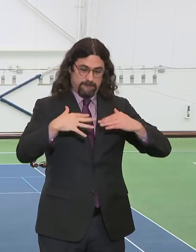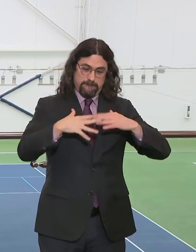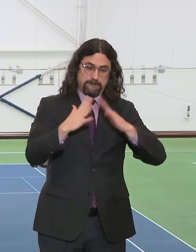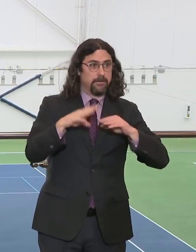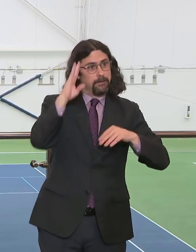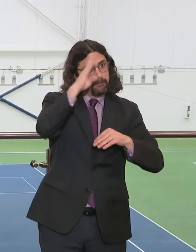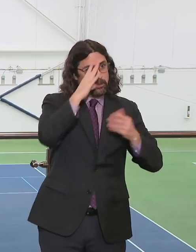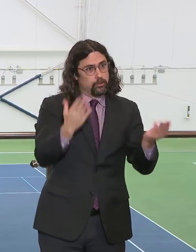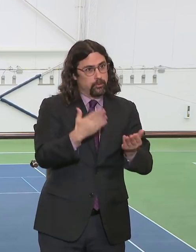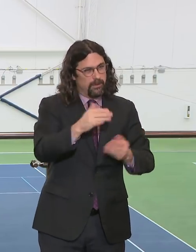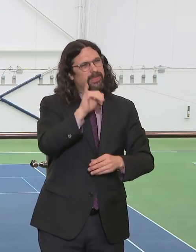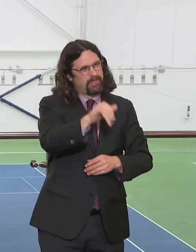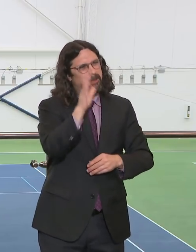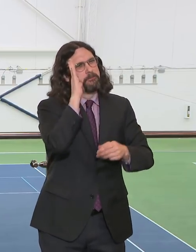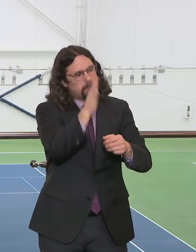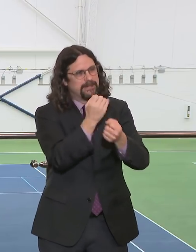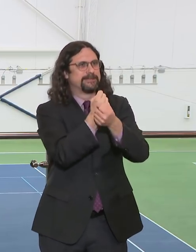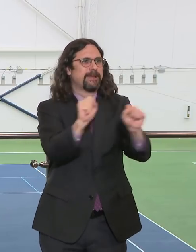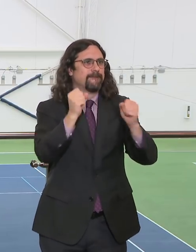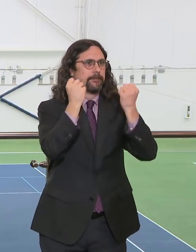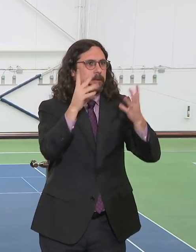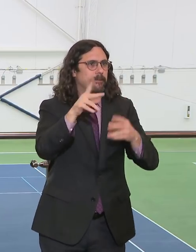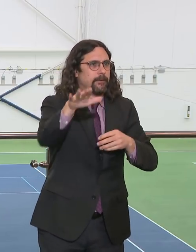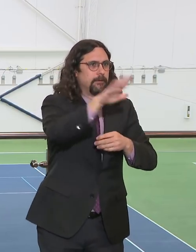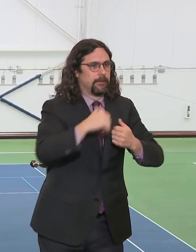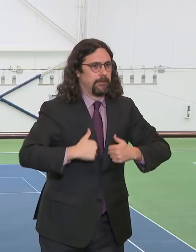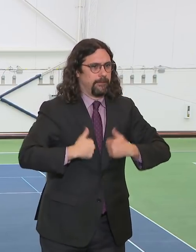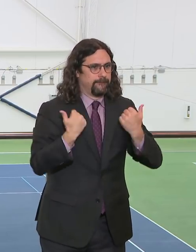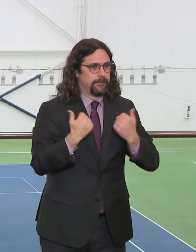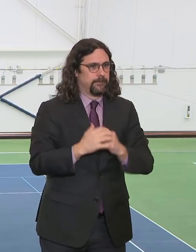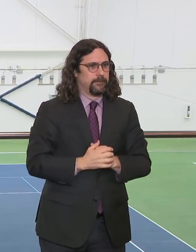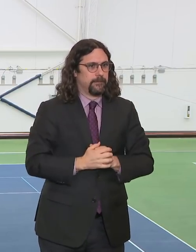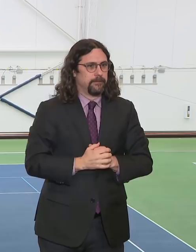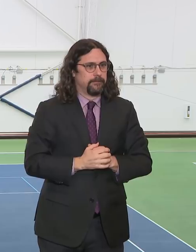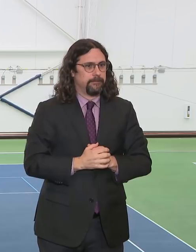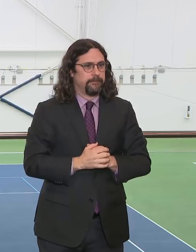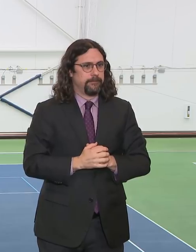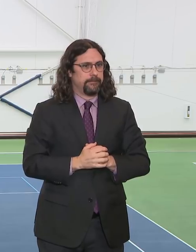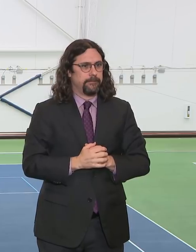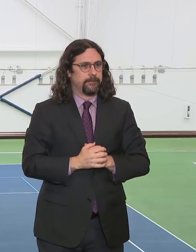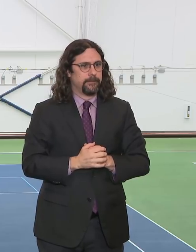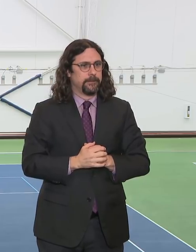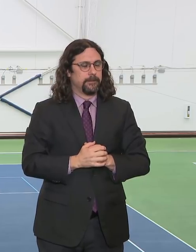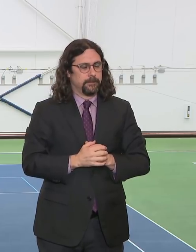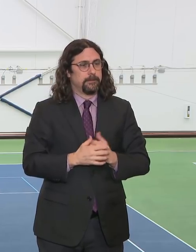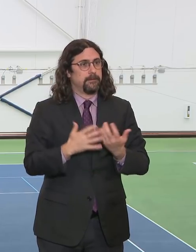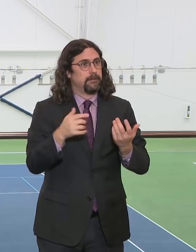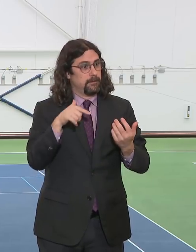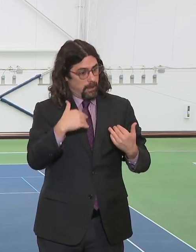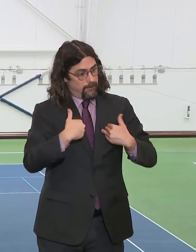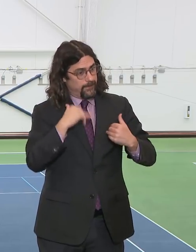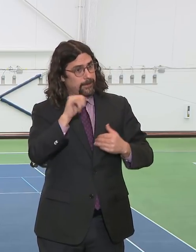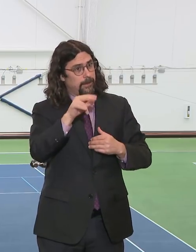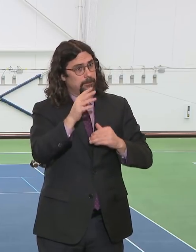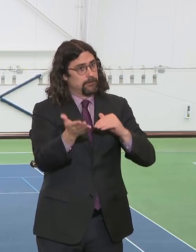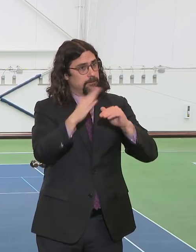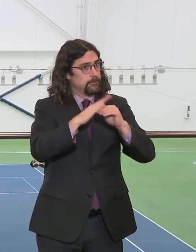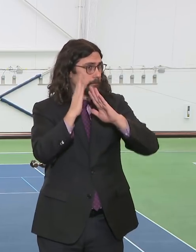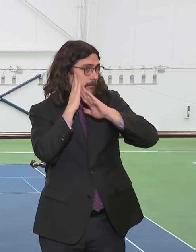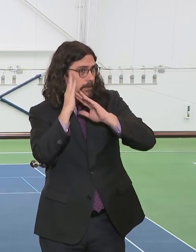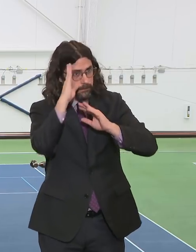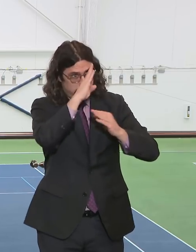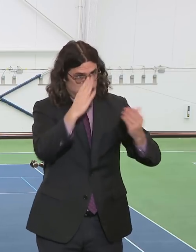by the coronavirus, help them to survive and recover and go home. It is specifically going to help